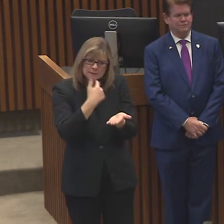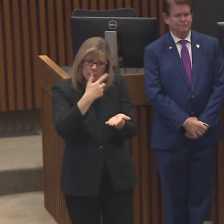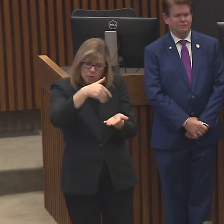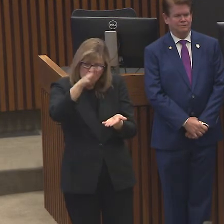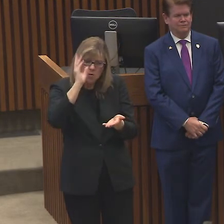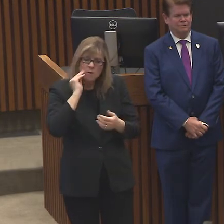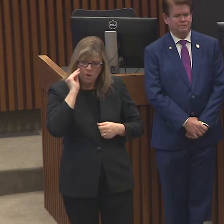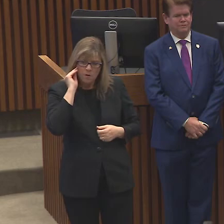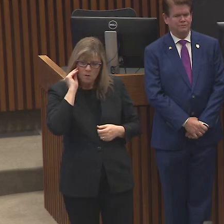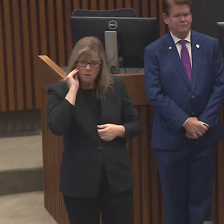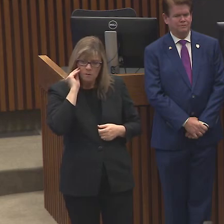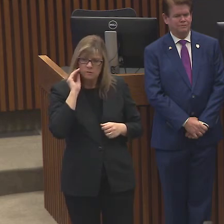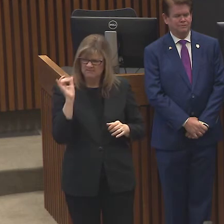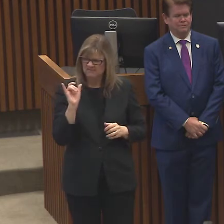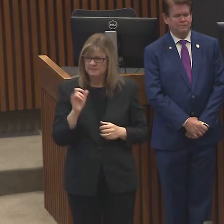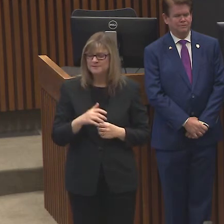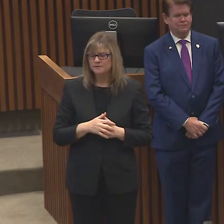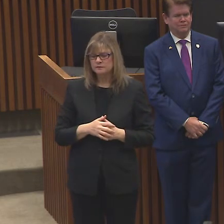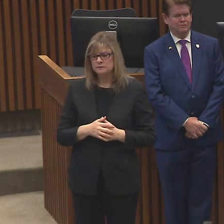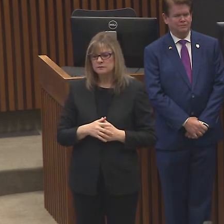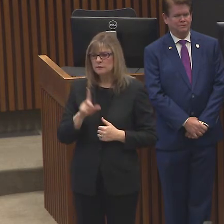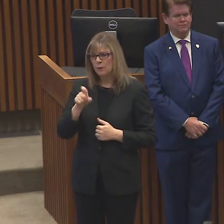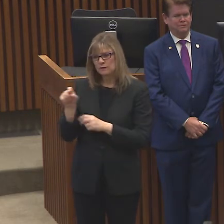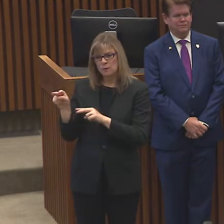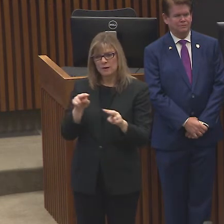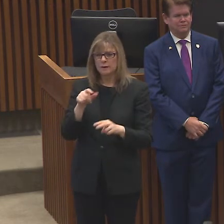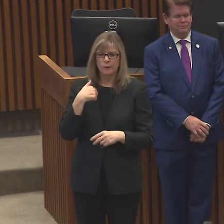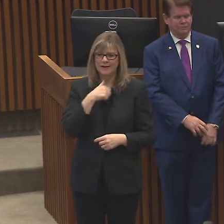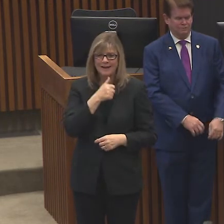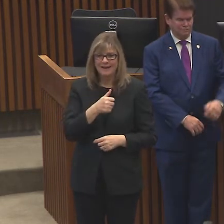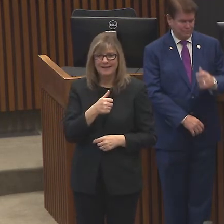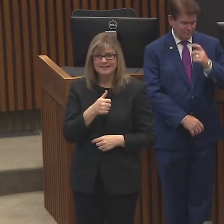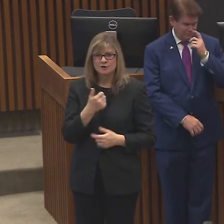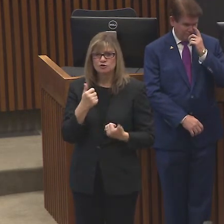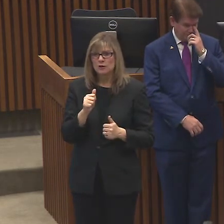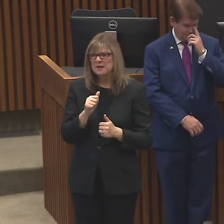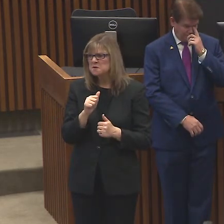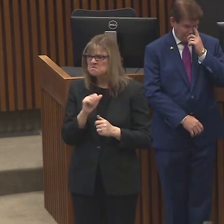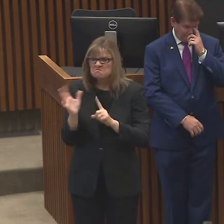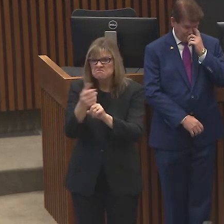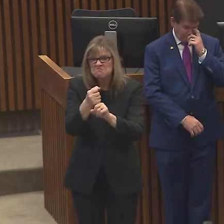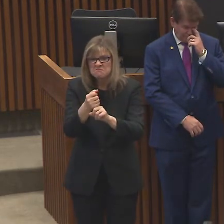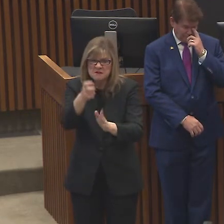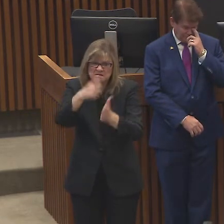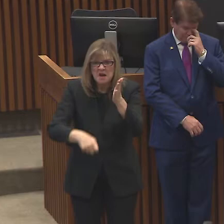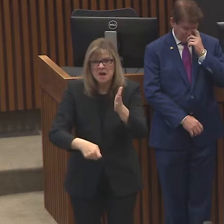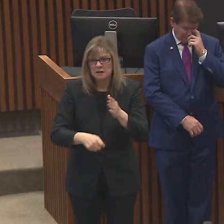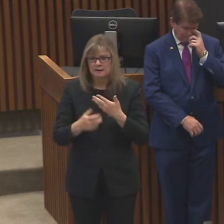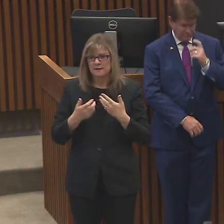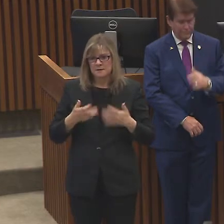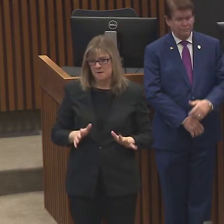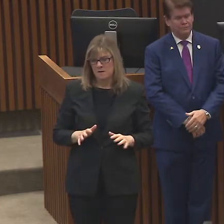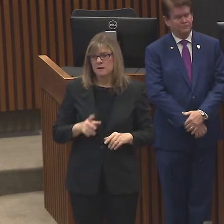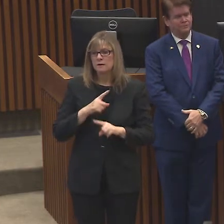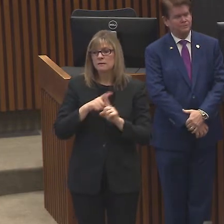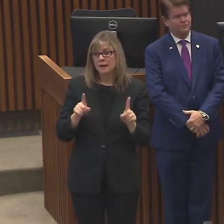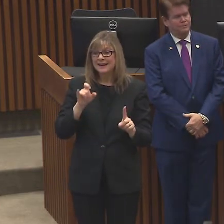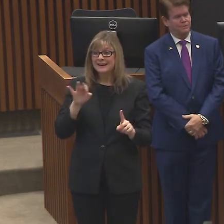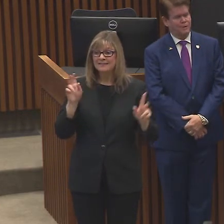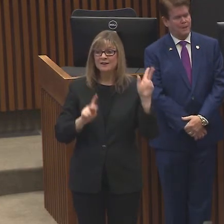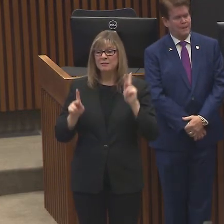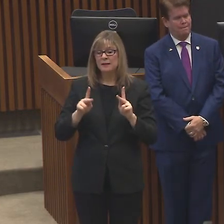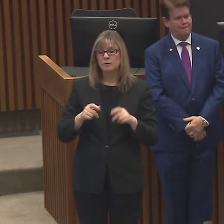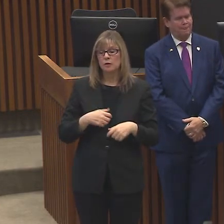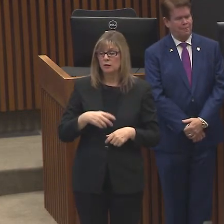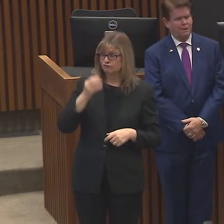have to watch through that. Ours is not, you know, we're not out here trying to find people to find. But if folks just want to ignore what